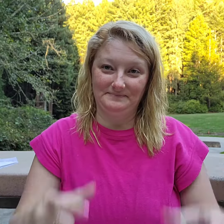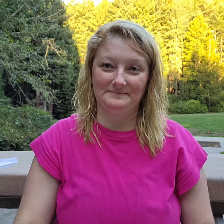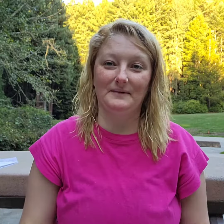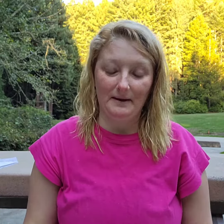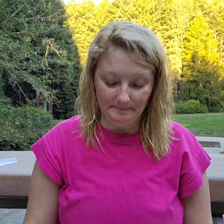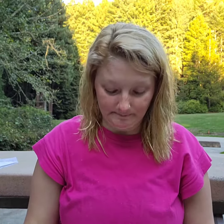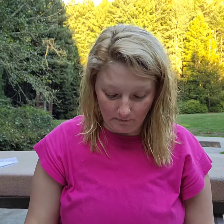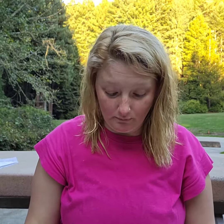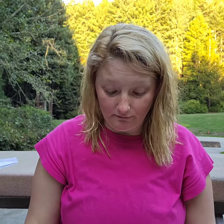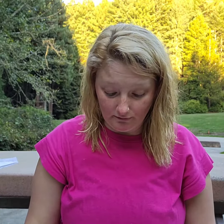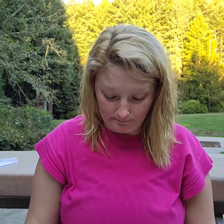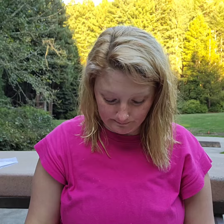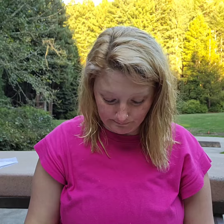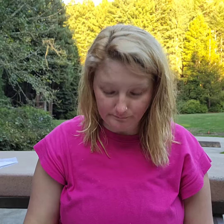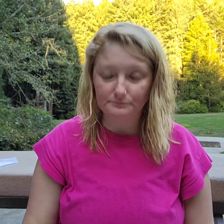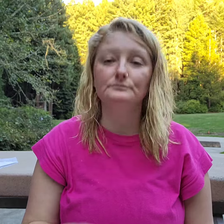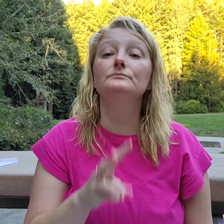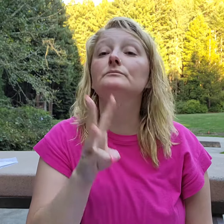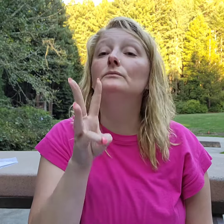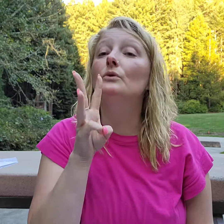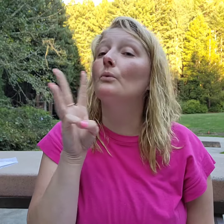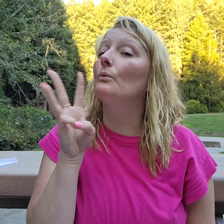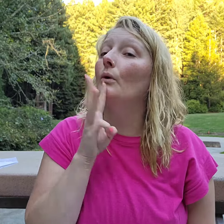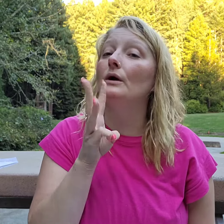River. Water.